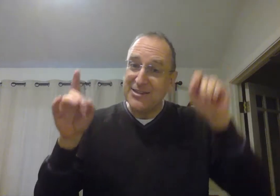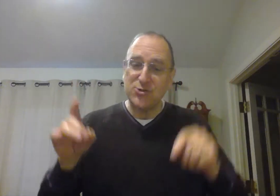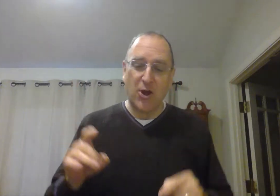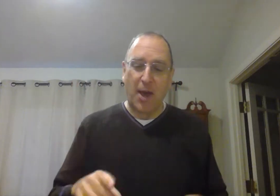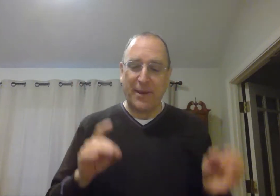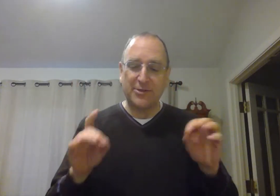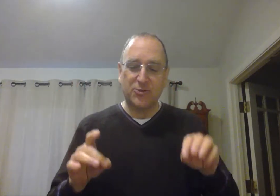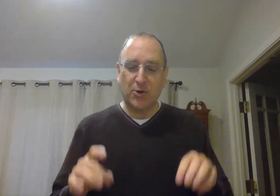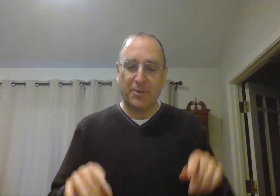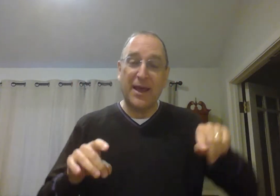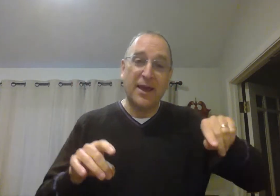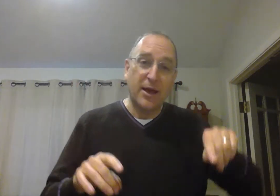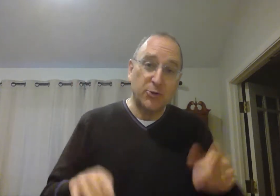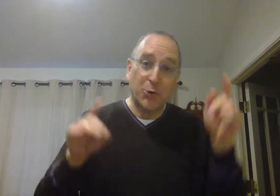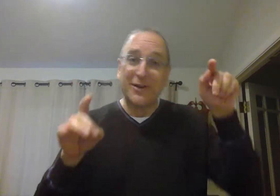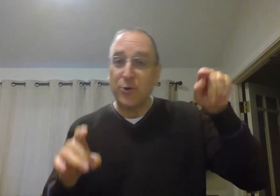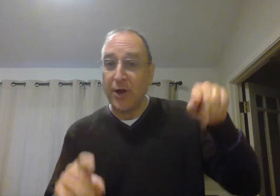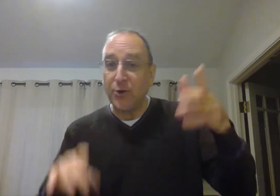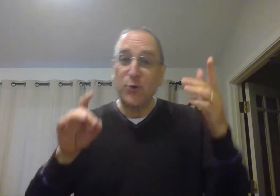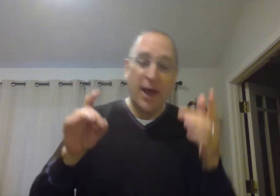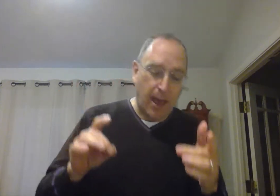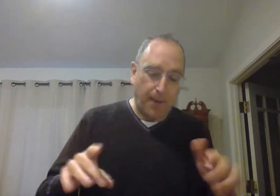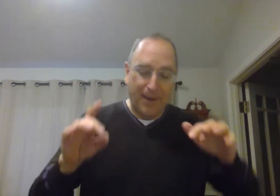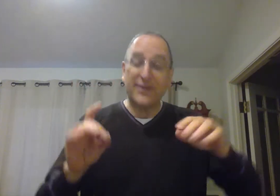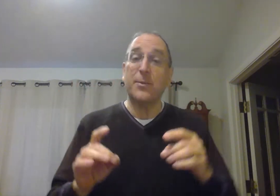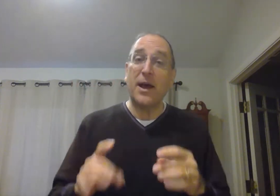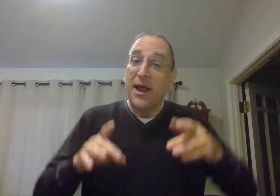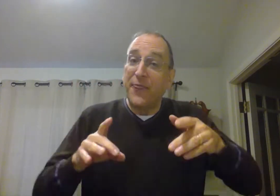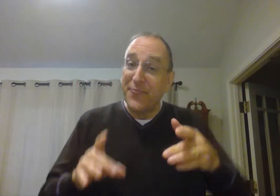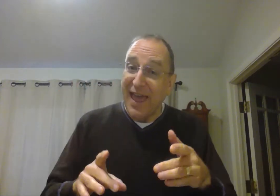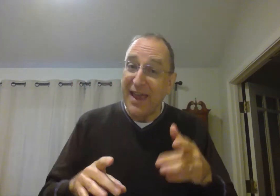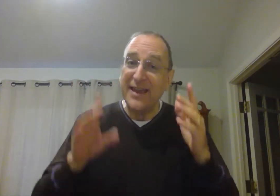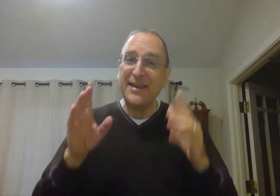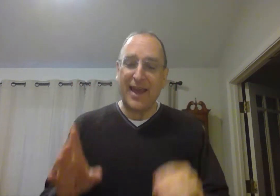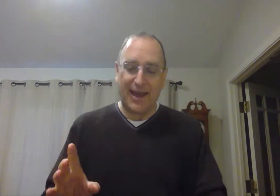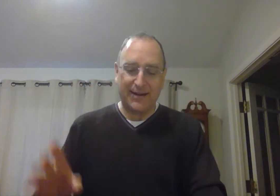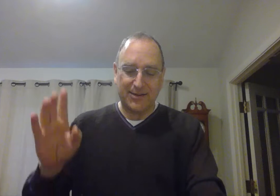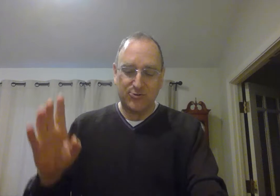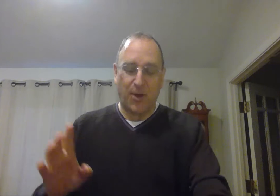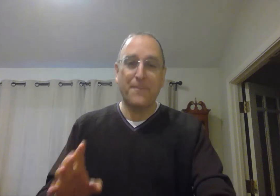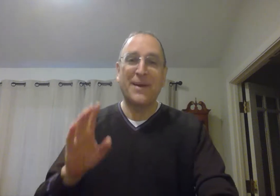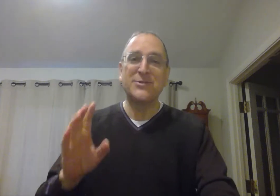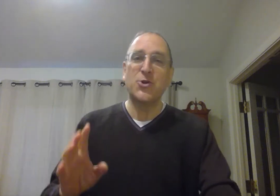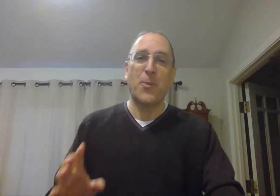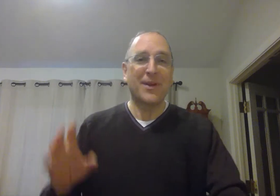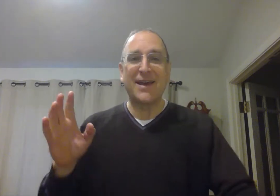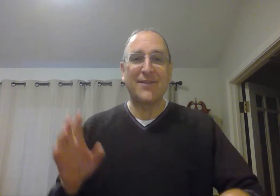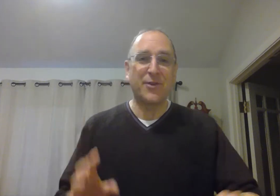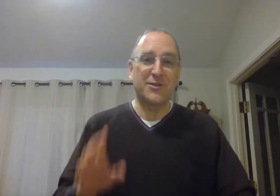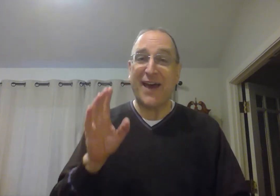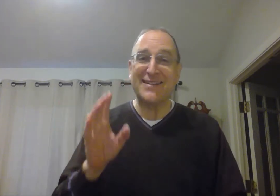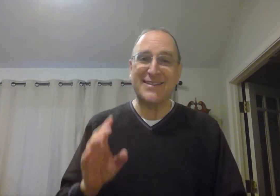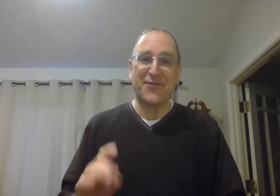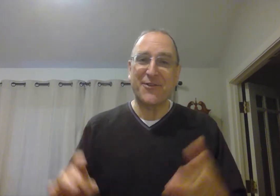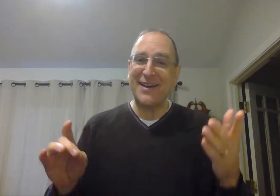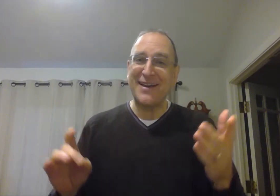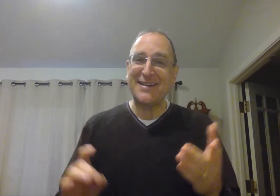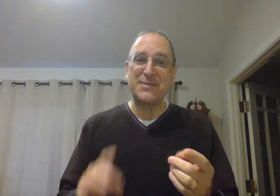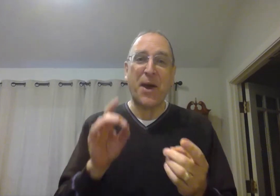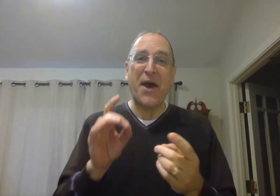instruments to play, They had instruments to play, For this festive Christmas